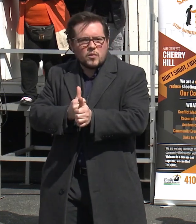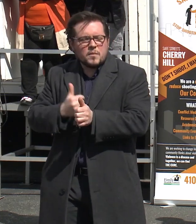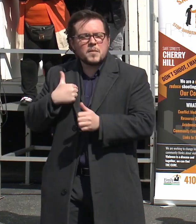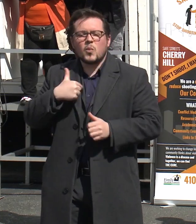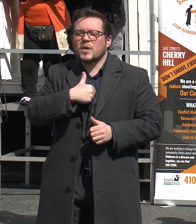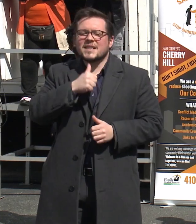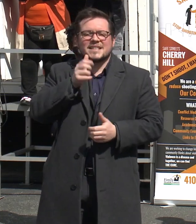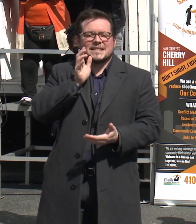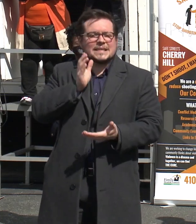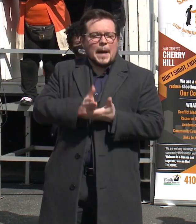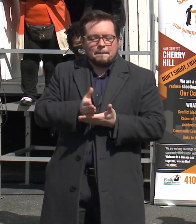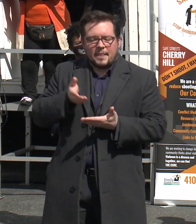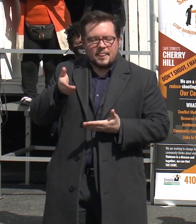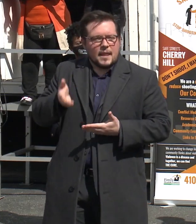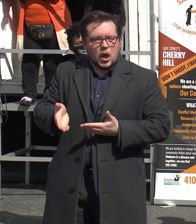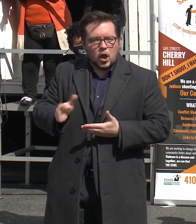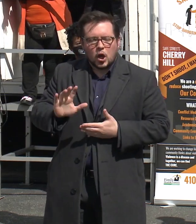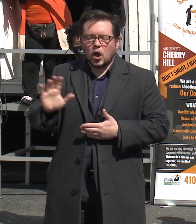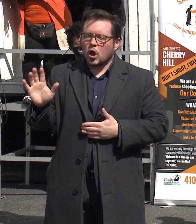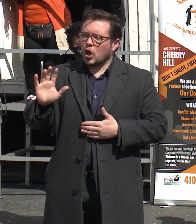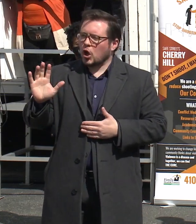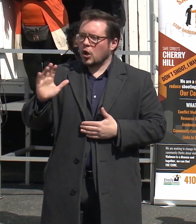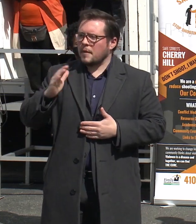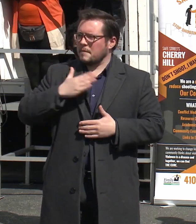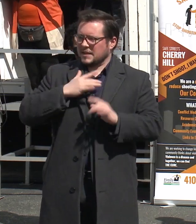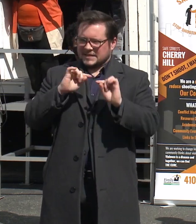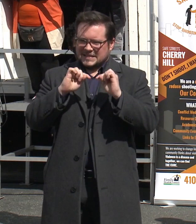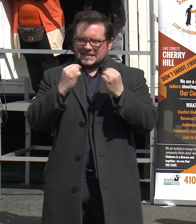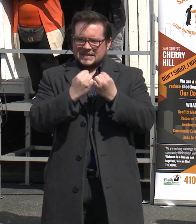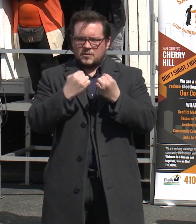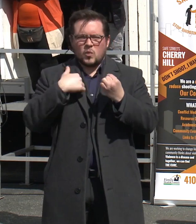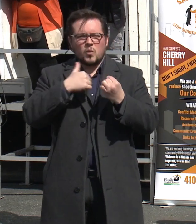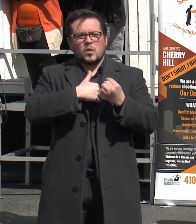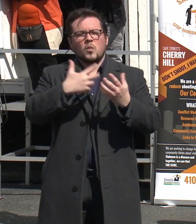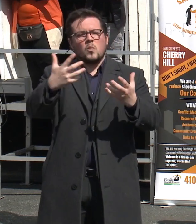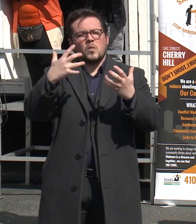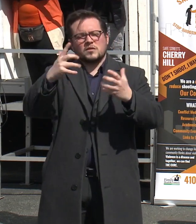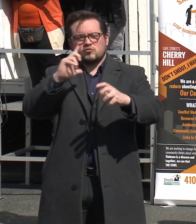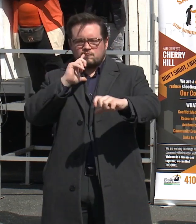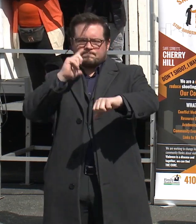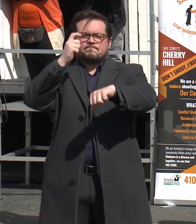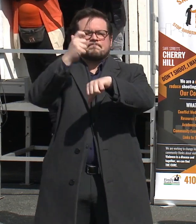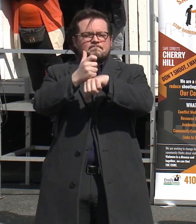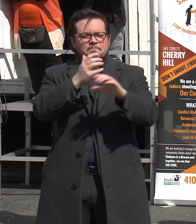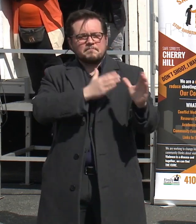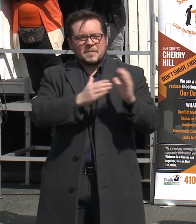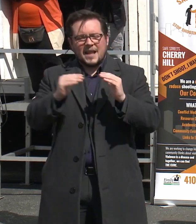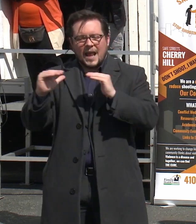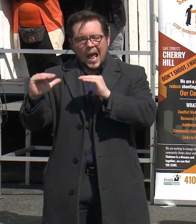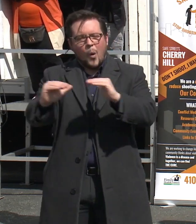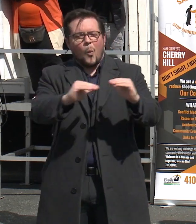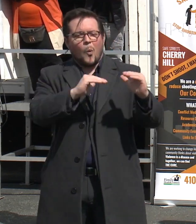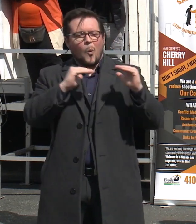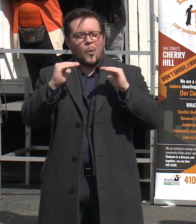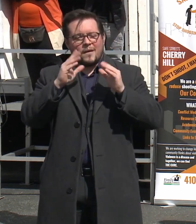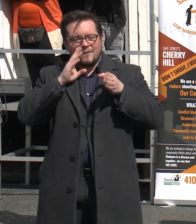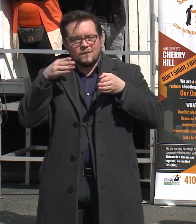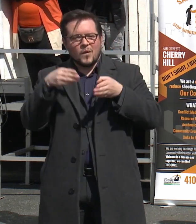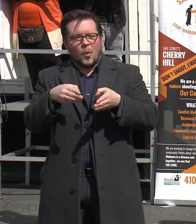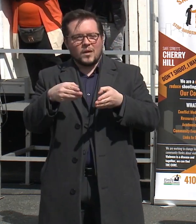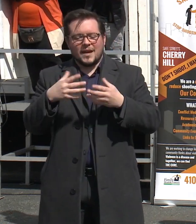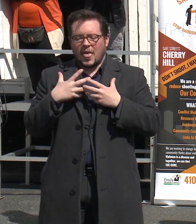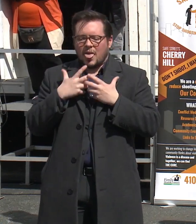didn't stop there. My teammates and I sought to create a plan that is equity-based, healing-centered,